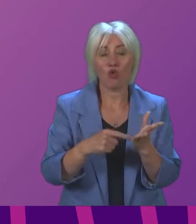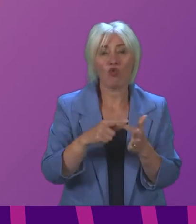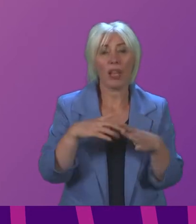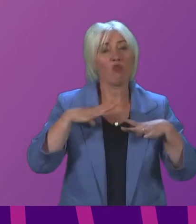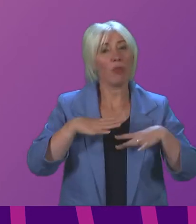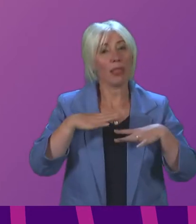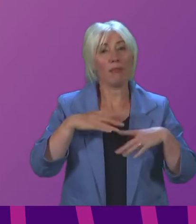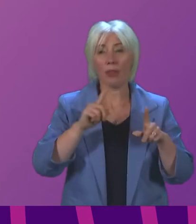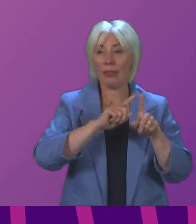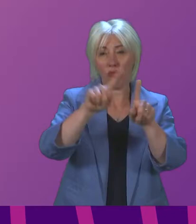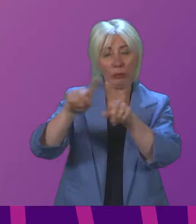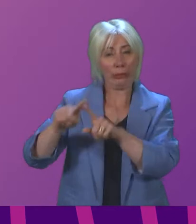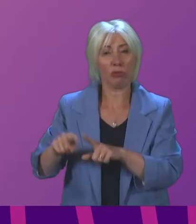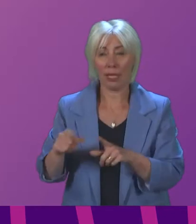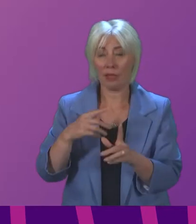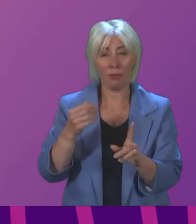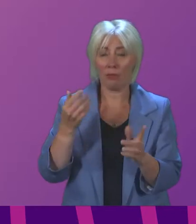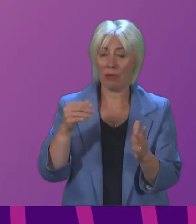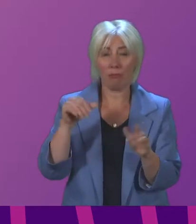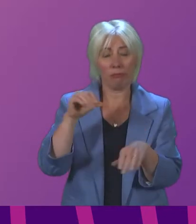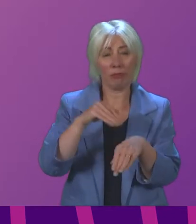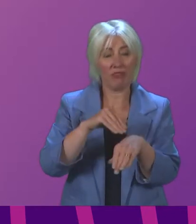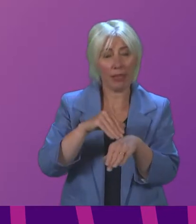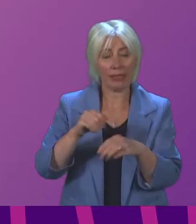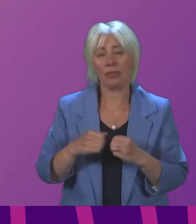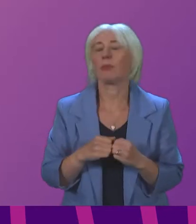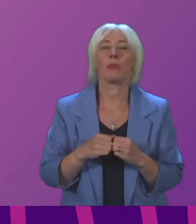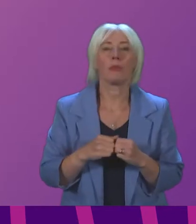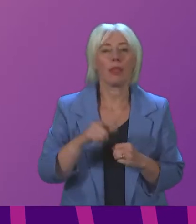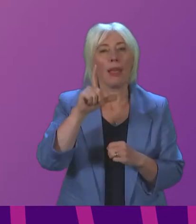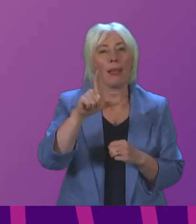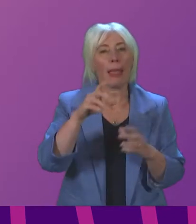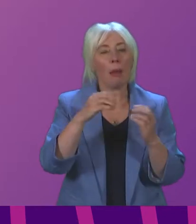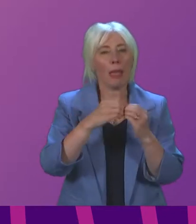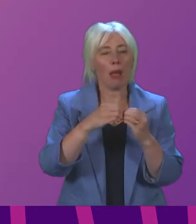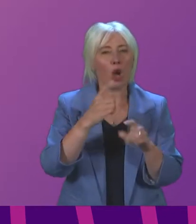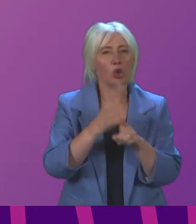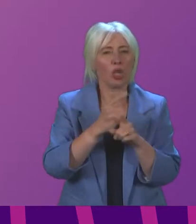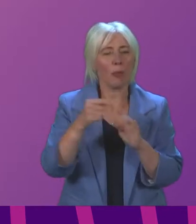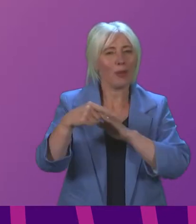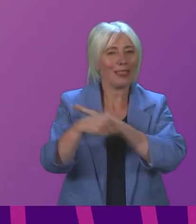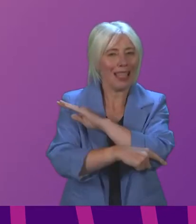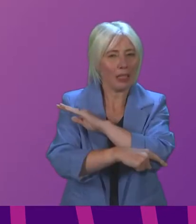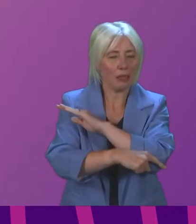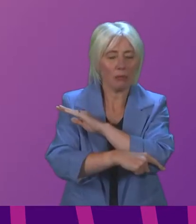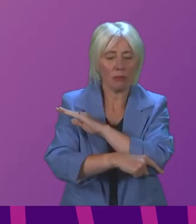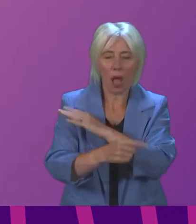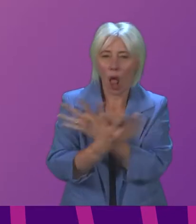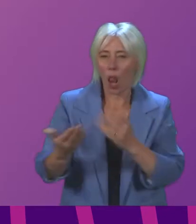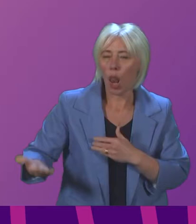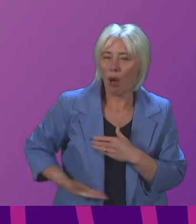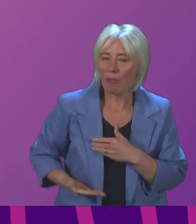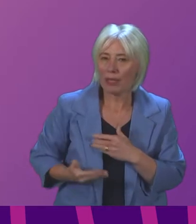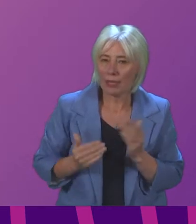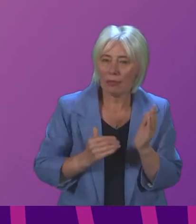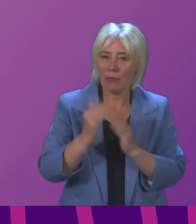sectors which have been hard hit And Clare Baker made a really important point about debt because a lot of businesses have built up substantial